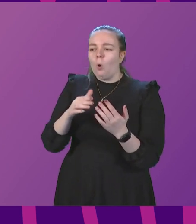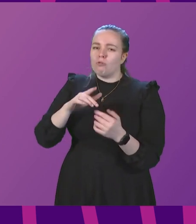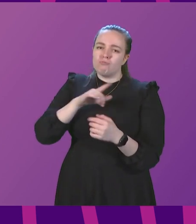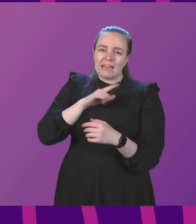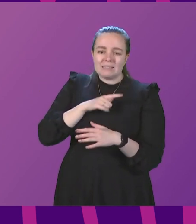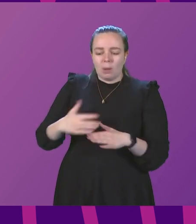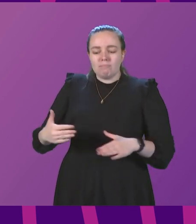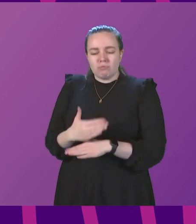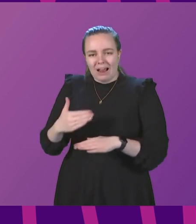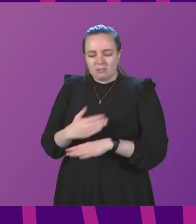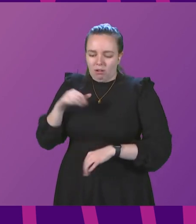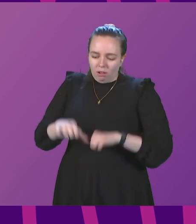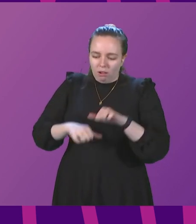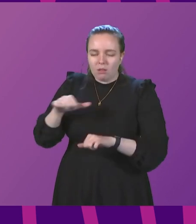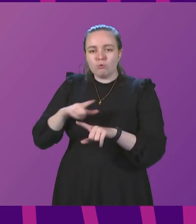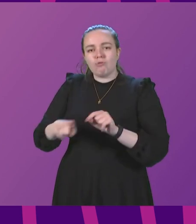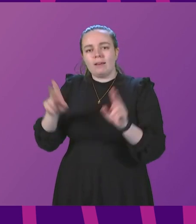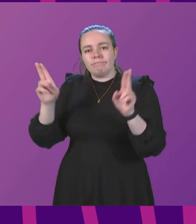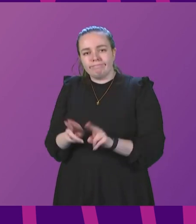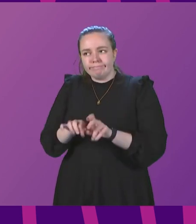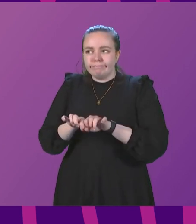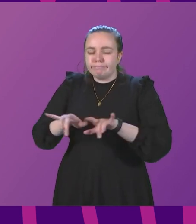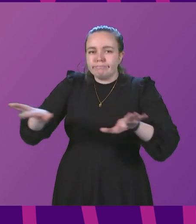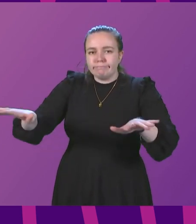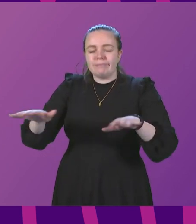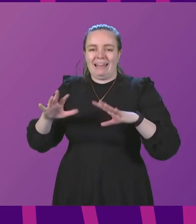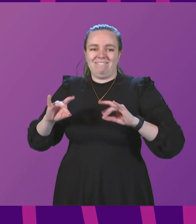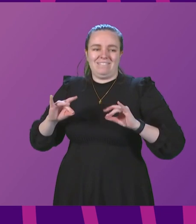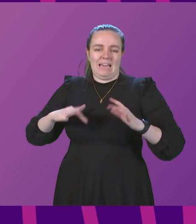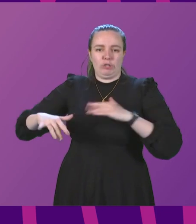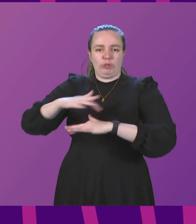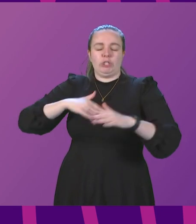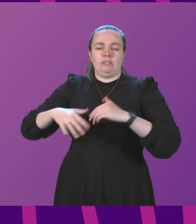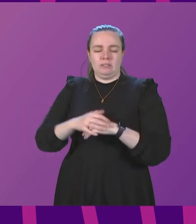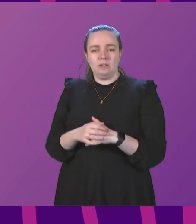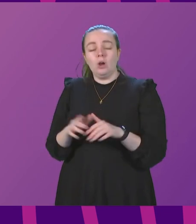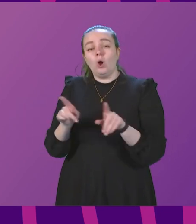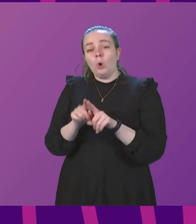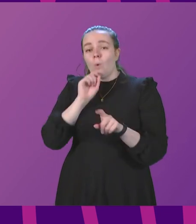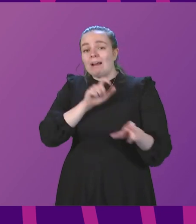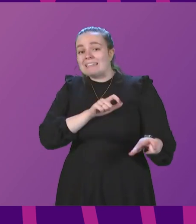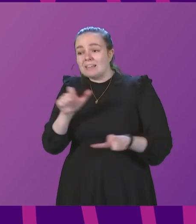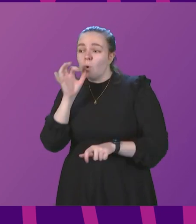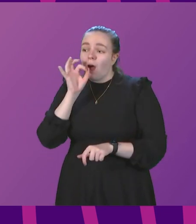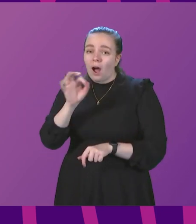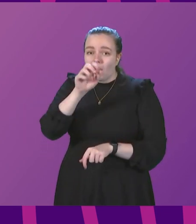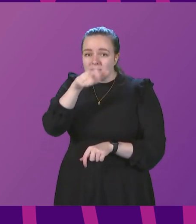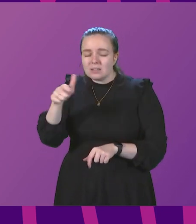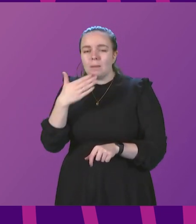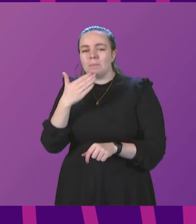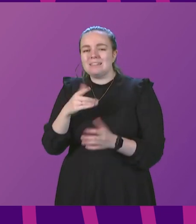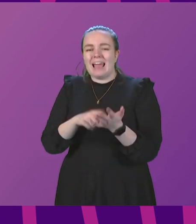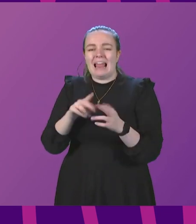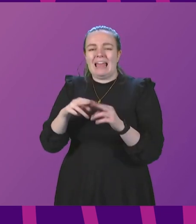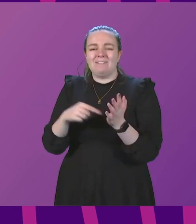steps to minimise the incidence and spread of infection on their premises. We will also continue to ask the public to take lateral flow tests